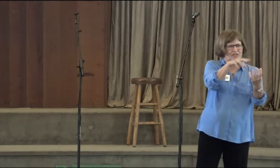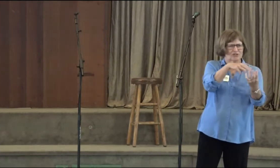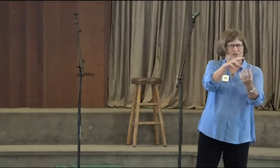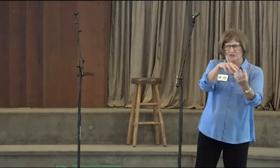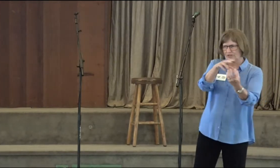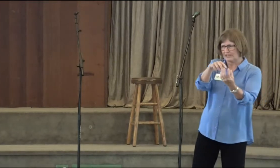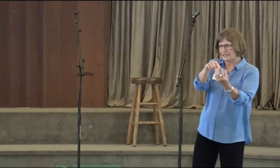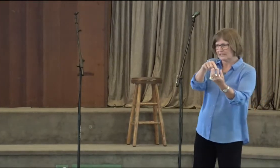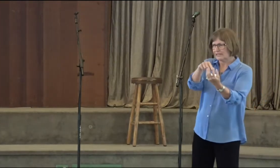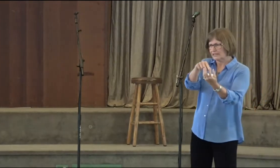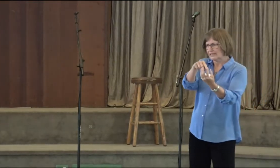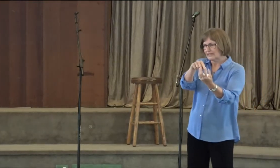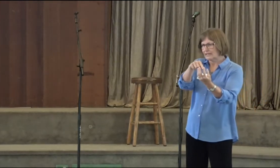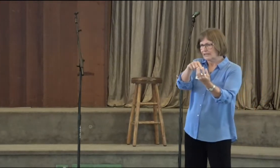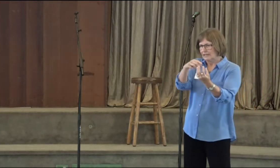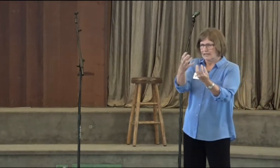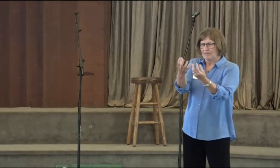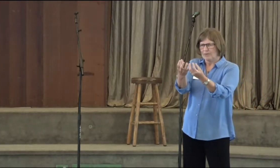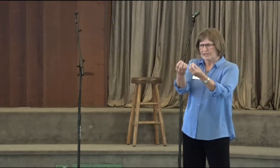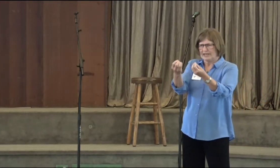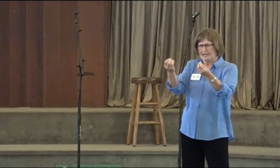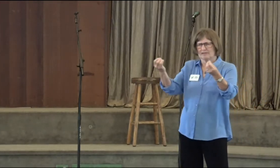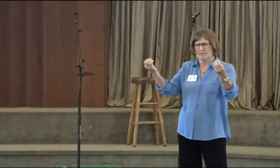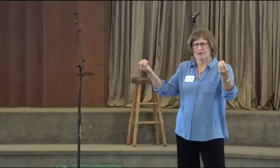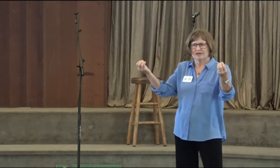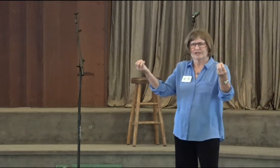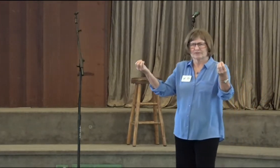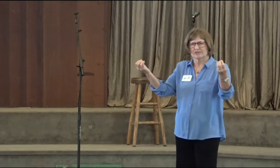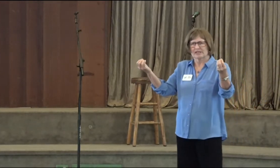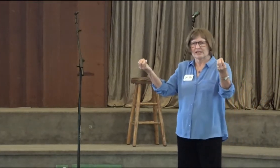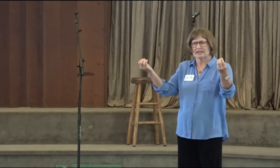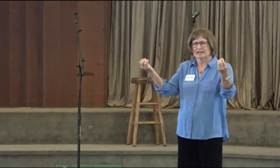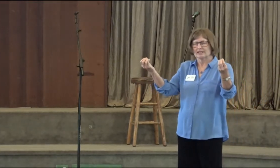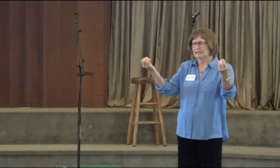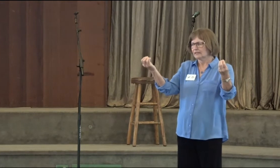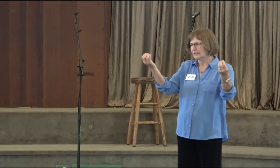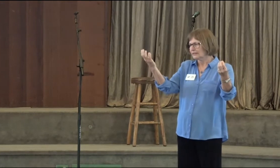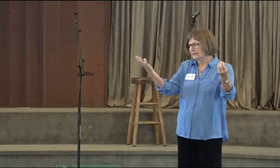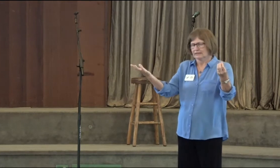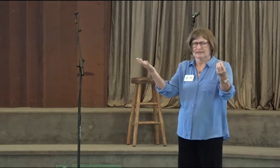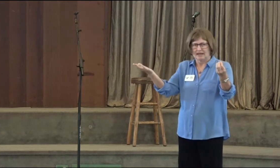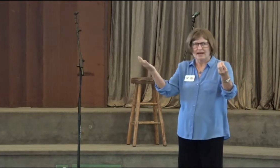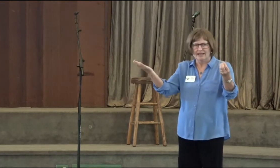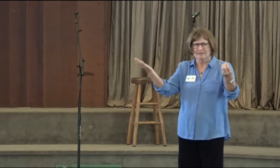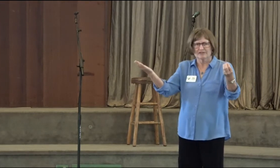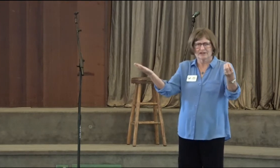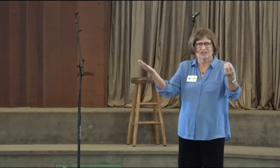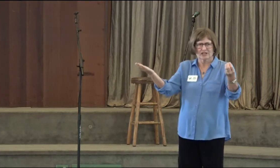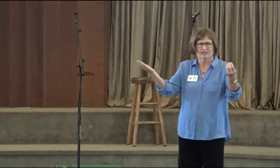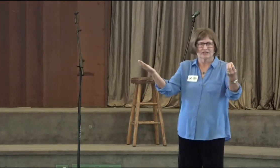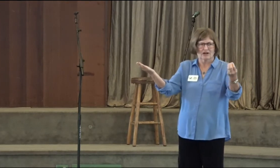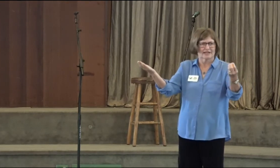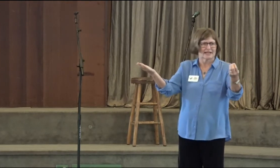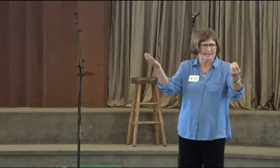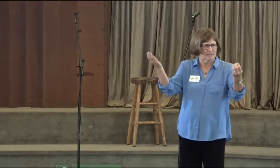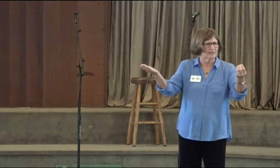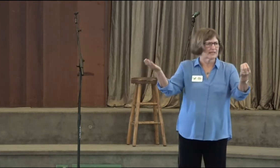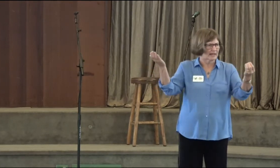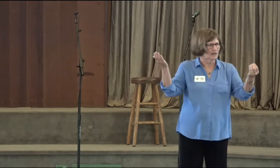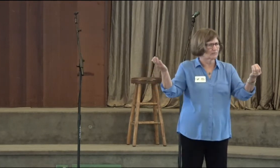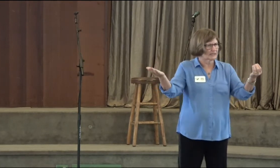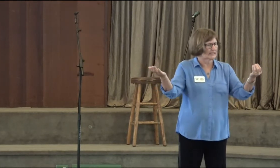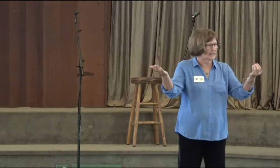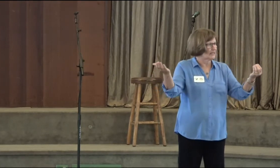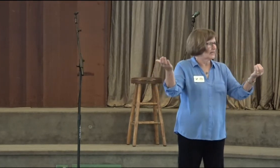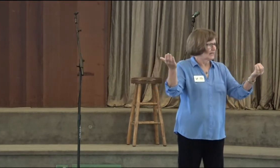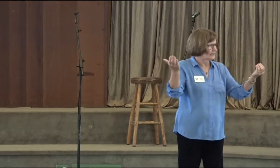Whatever it is your story is. But we're taking them apart and we're saying, I am a divine child of God. And I deeply